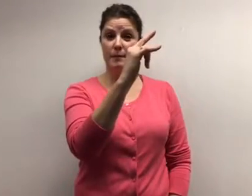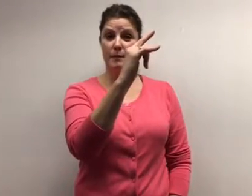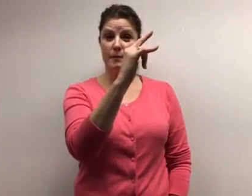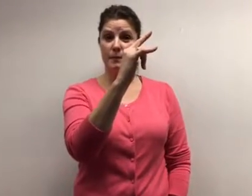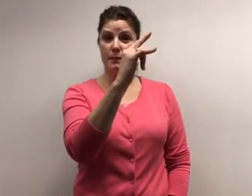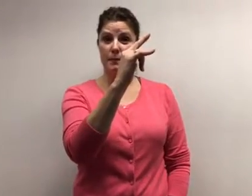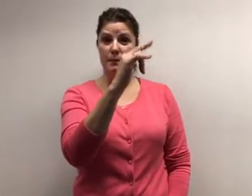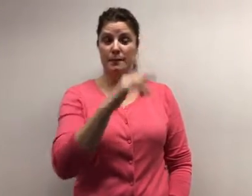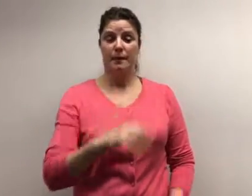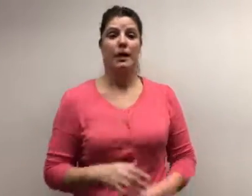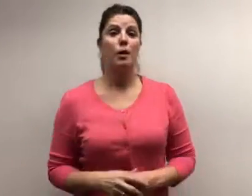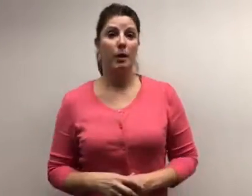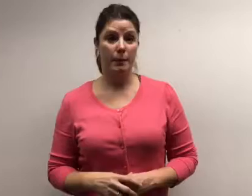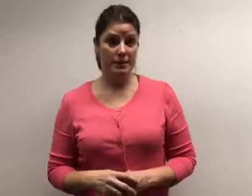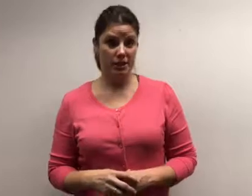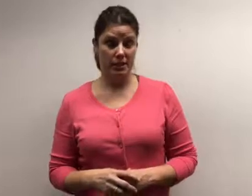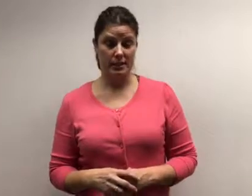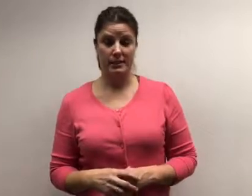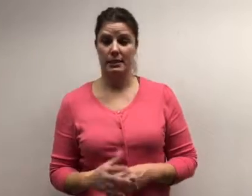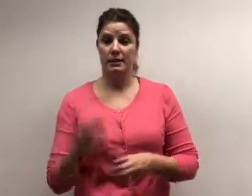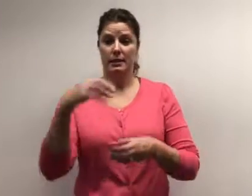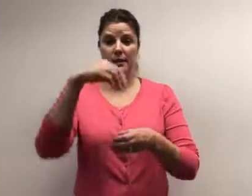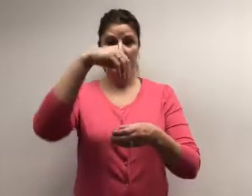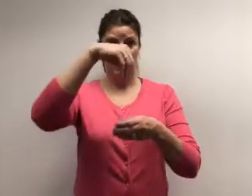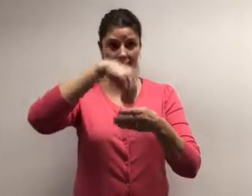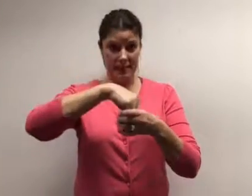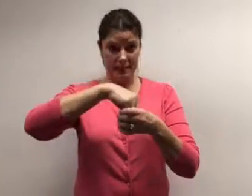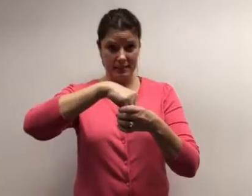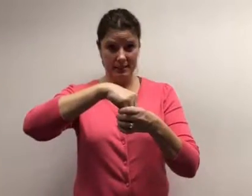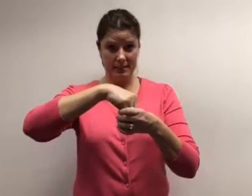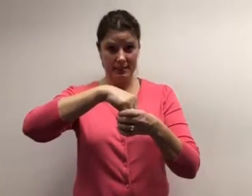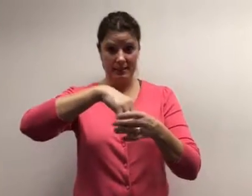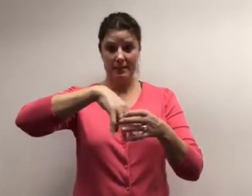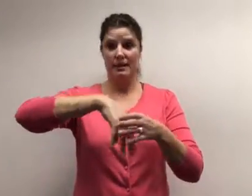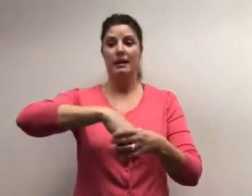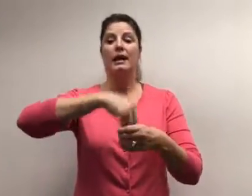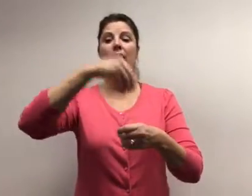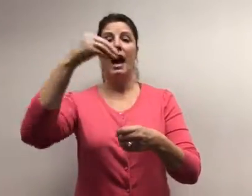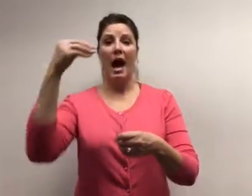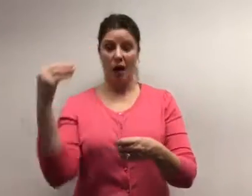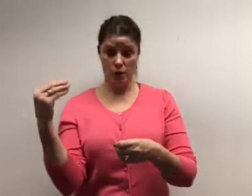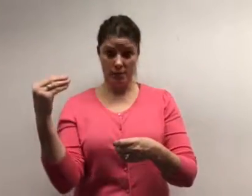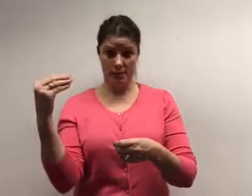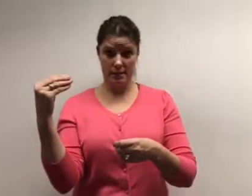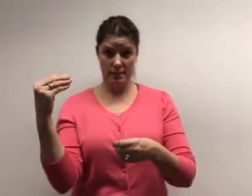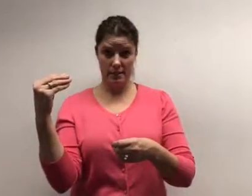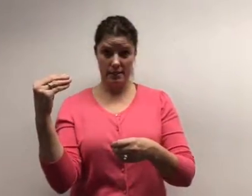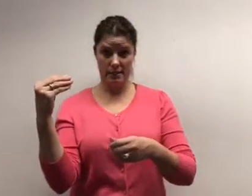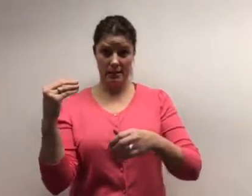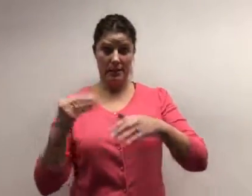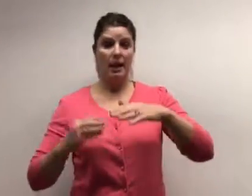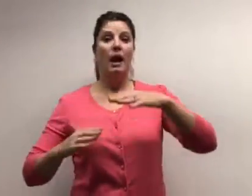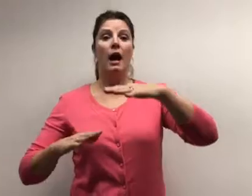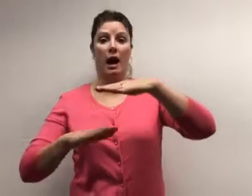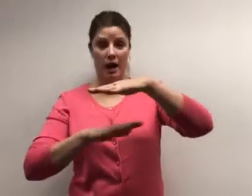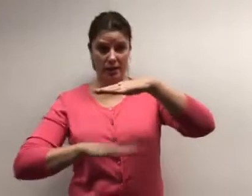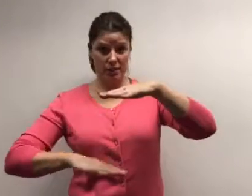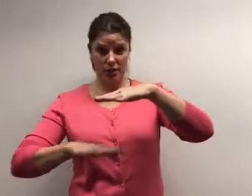And our prepositions. In, out, under,